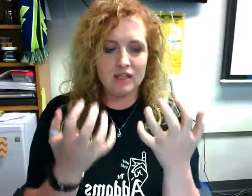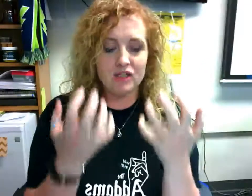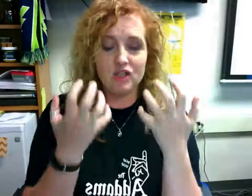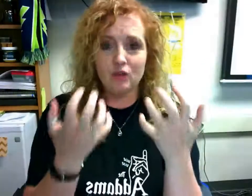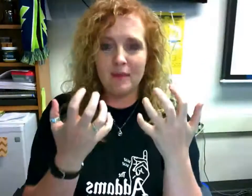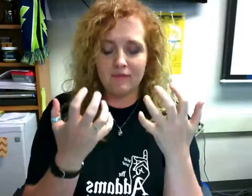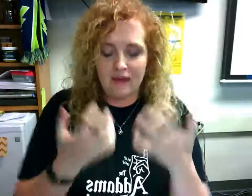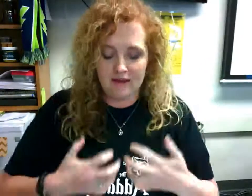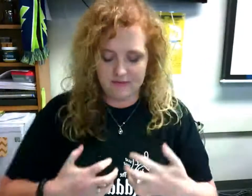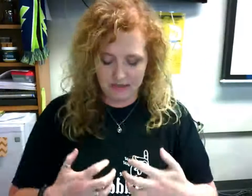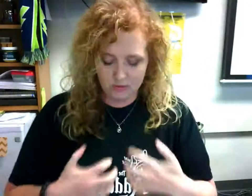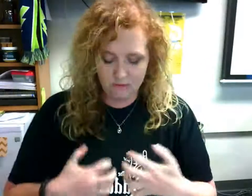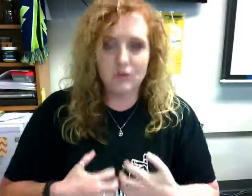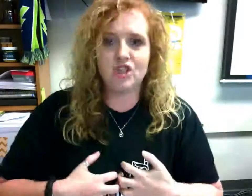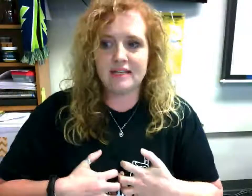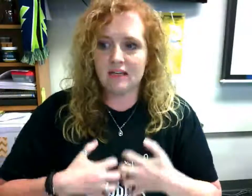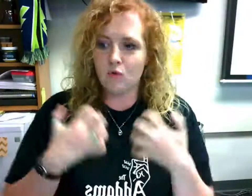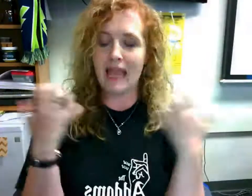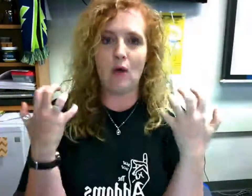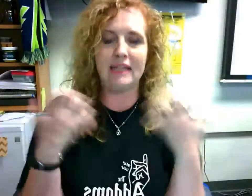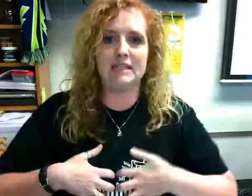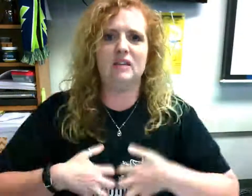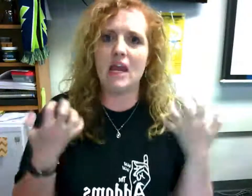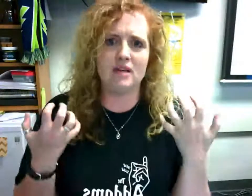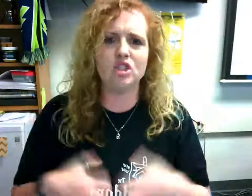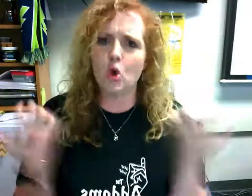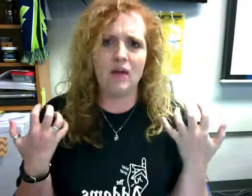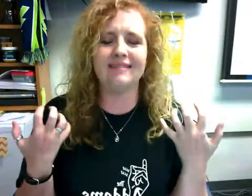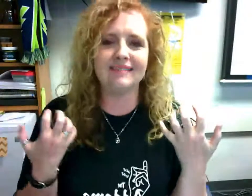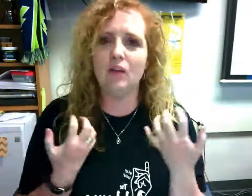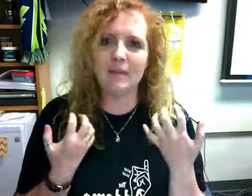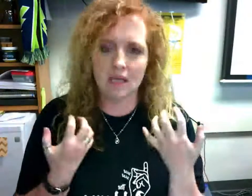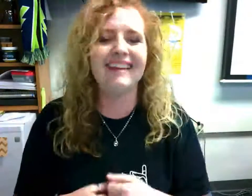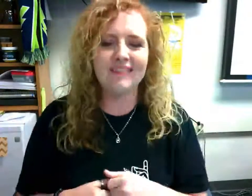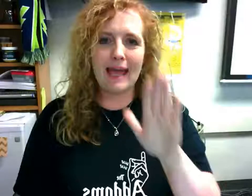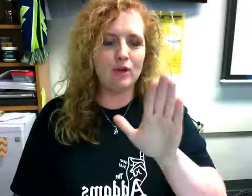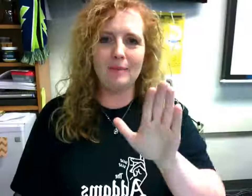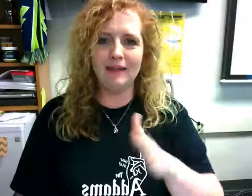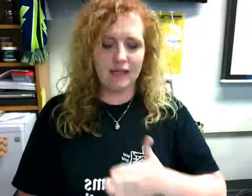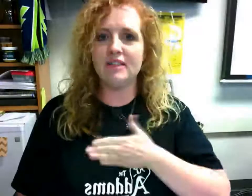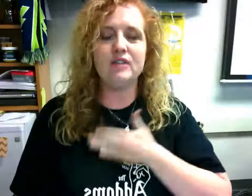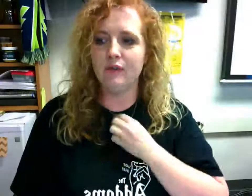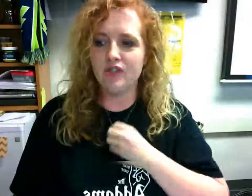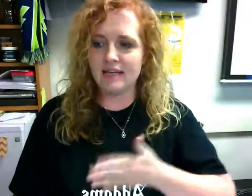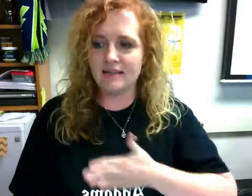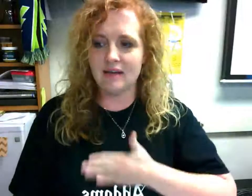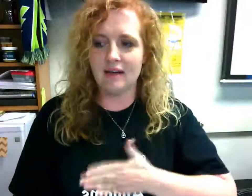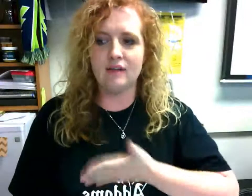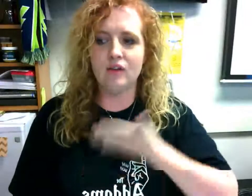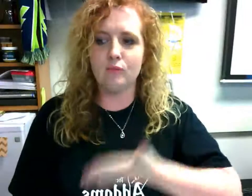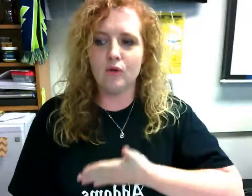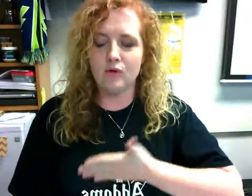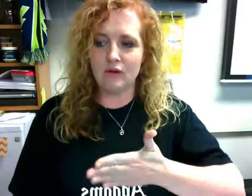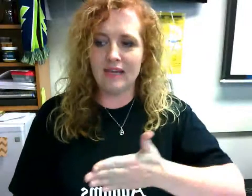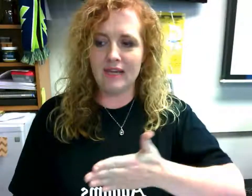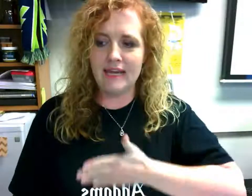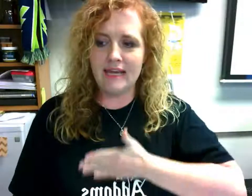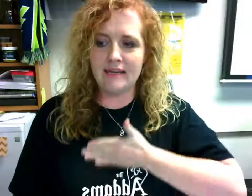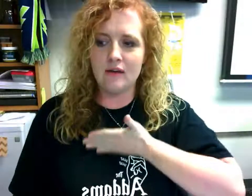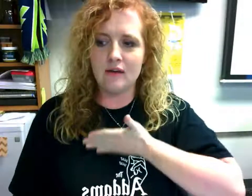two bent fives and it's going from your chest and it's moving out like this angry so angry you don't want me to say that